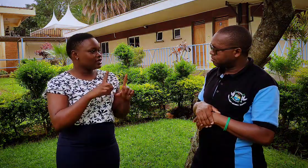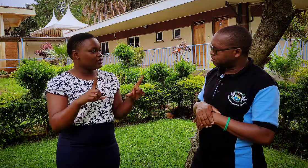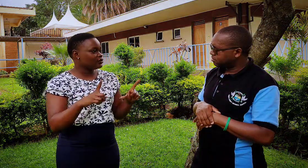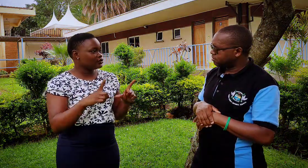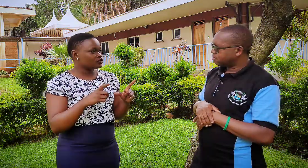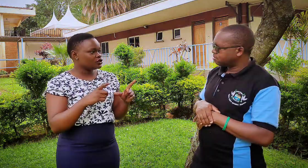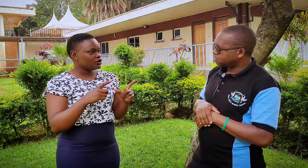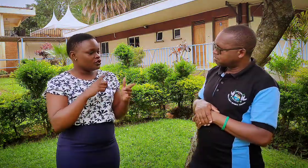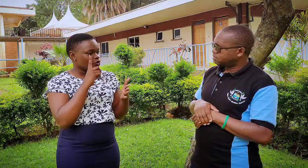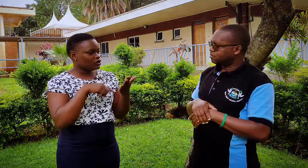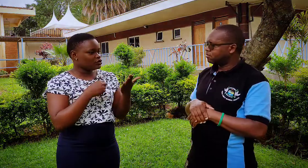language?